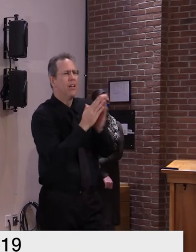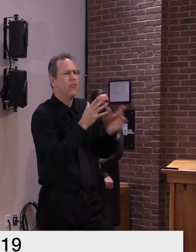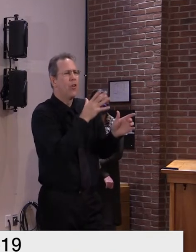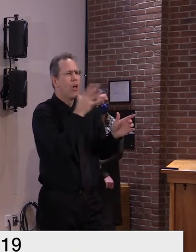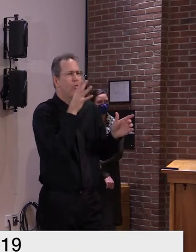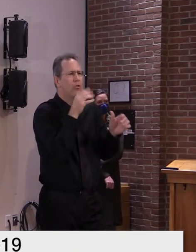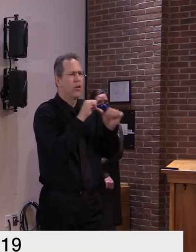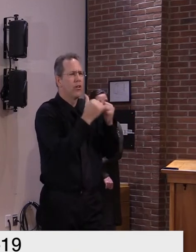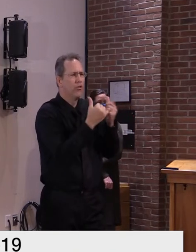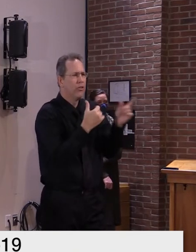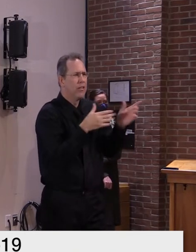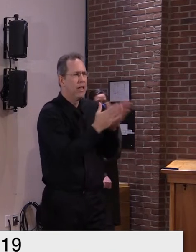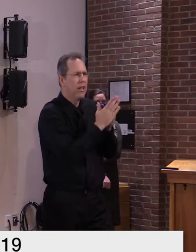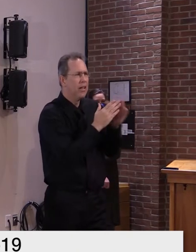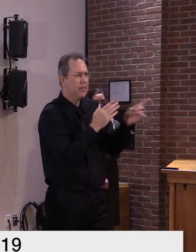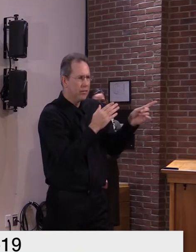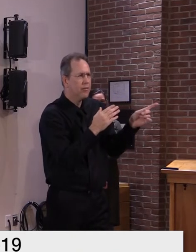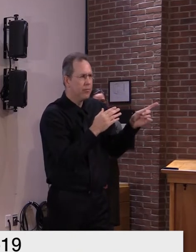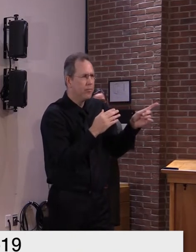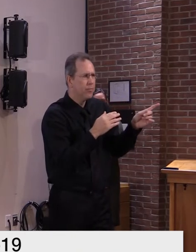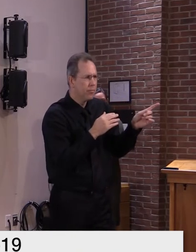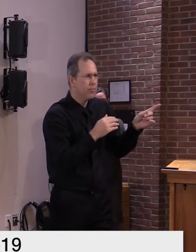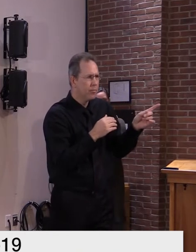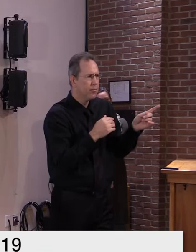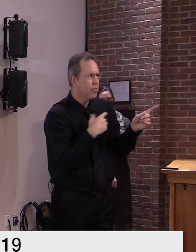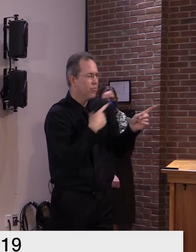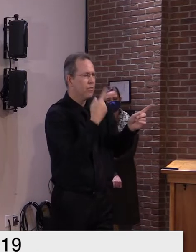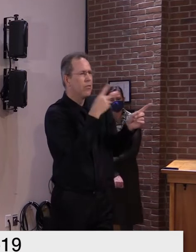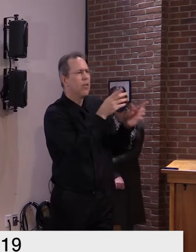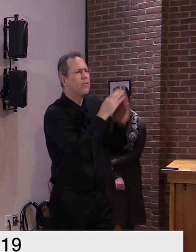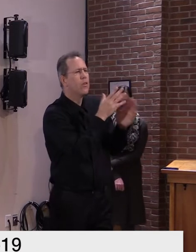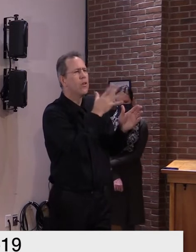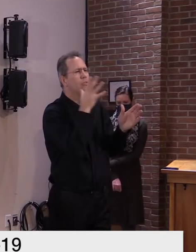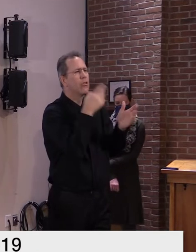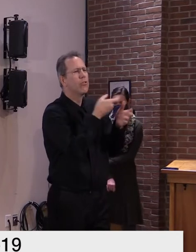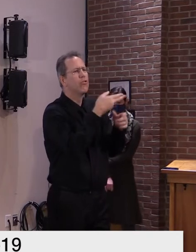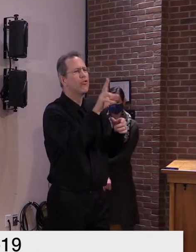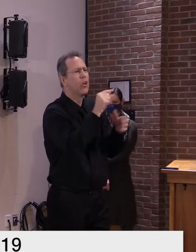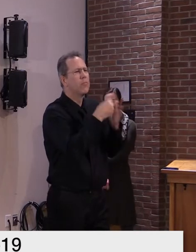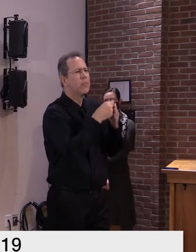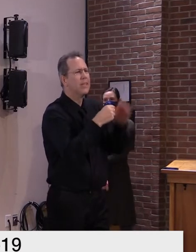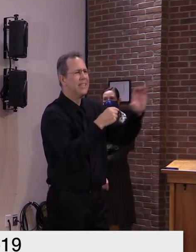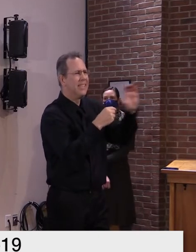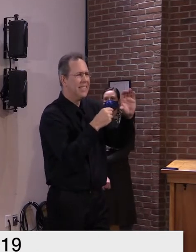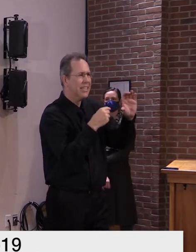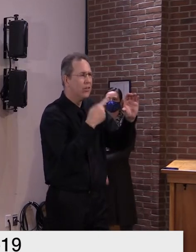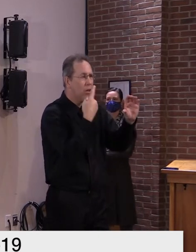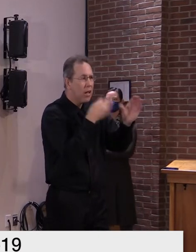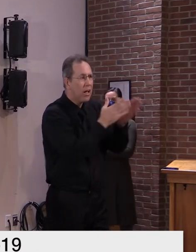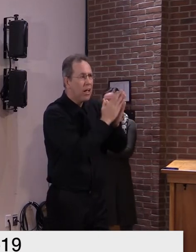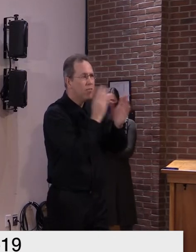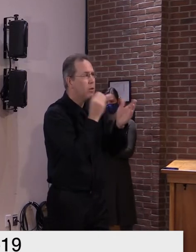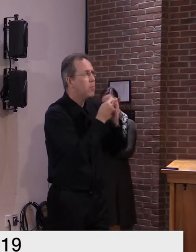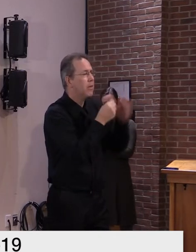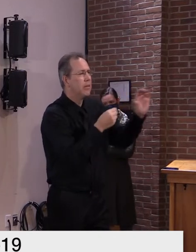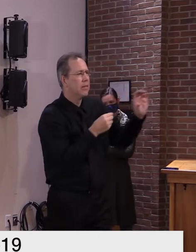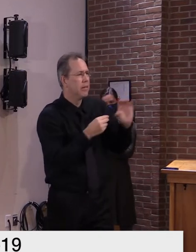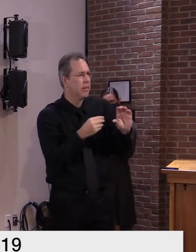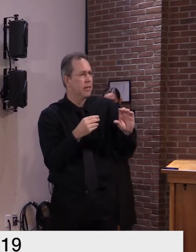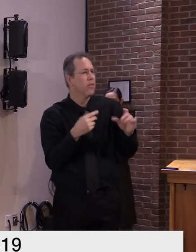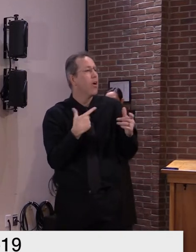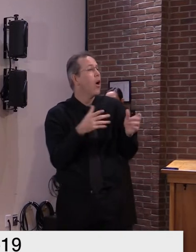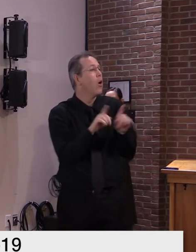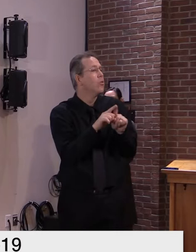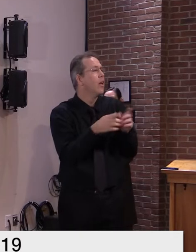be revisited and we increased our request for the economic relief grants uh to 13